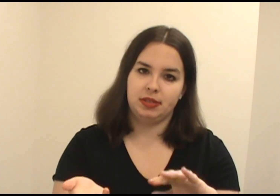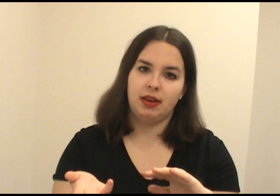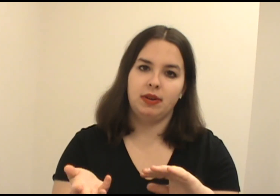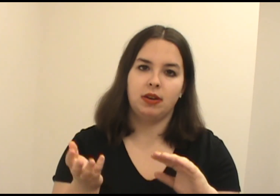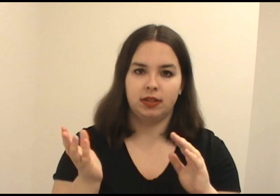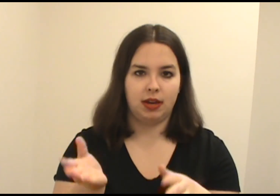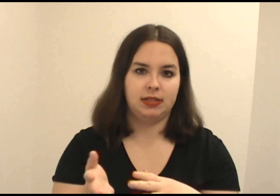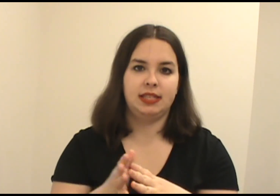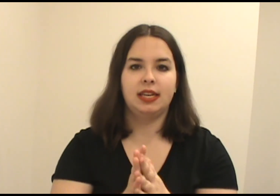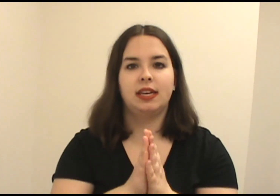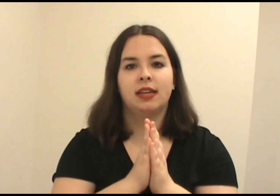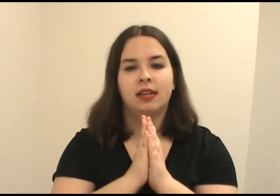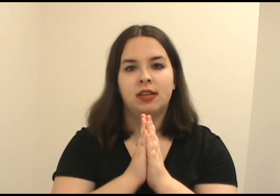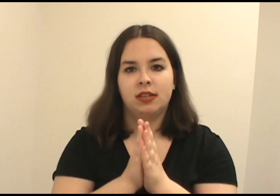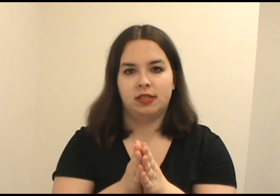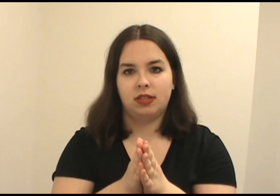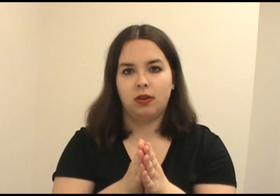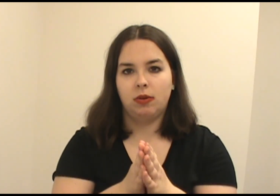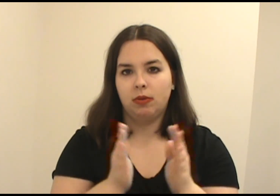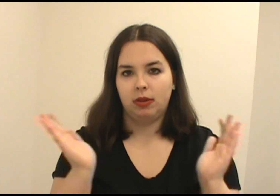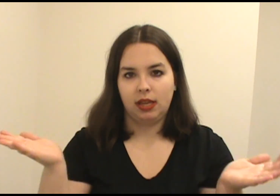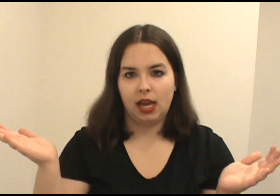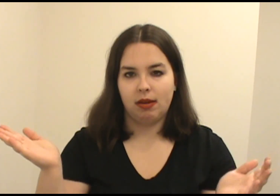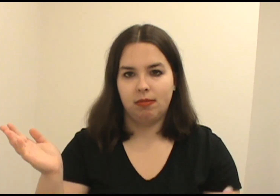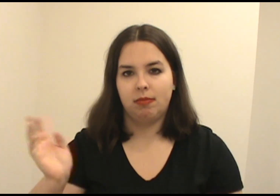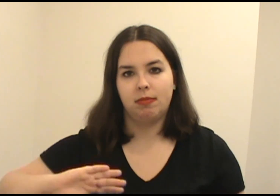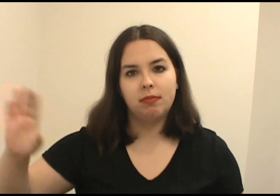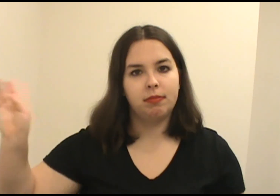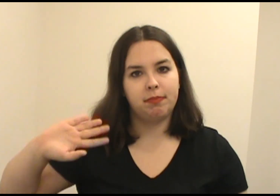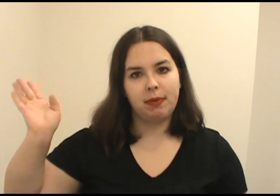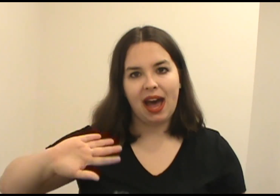7 called Outta Sync so yeah bye!